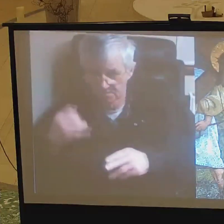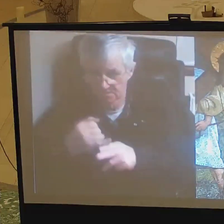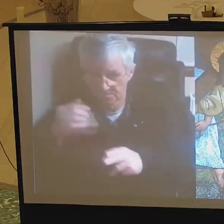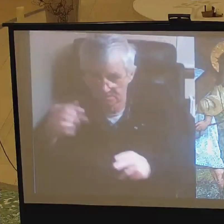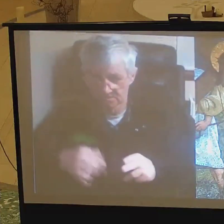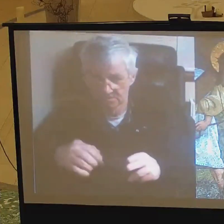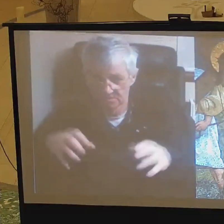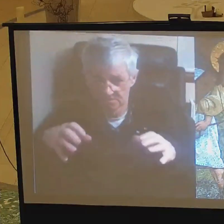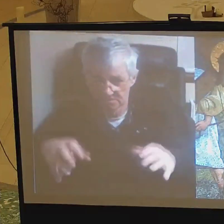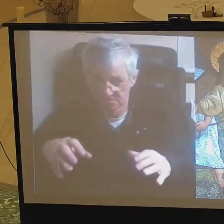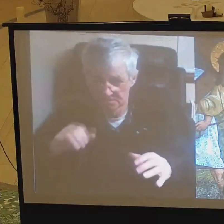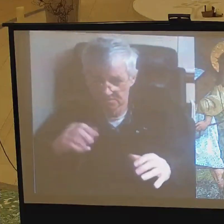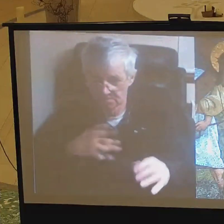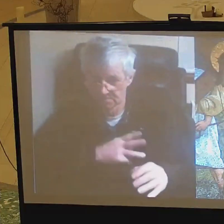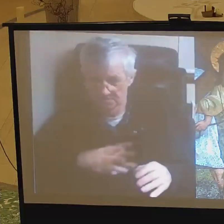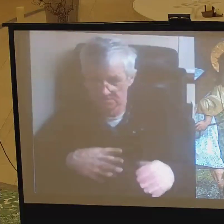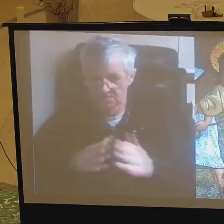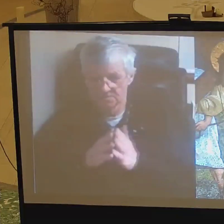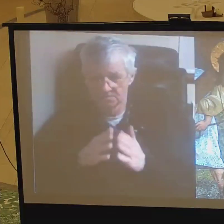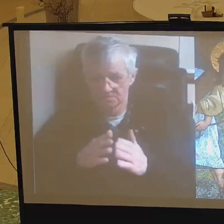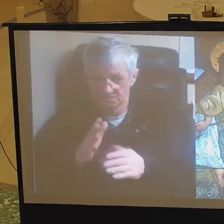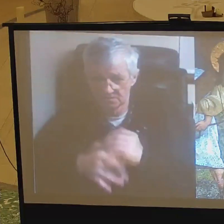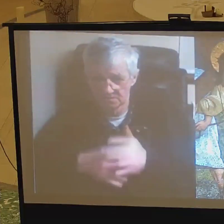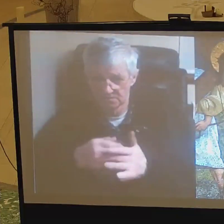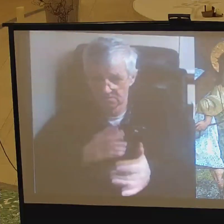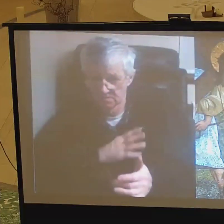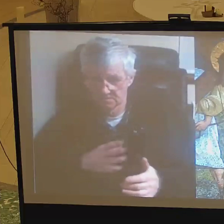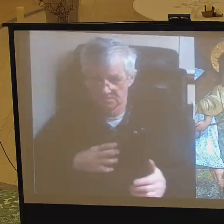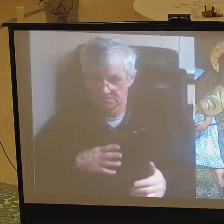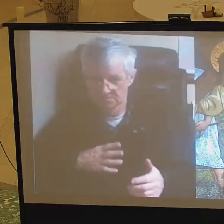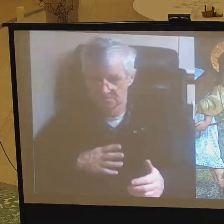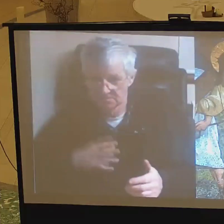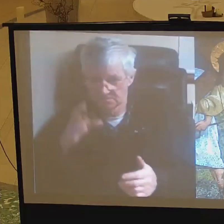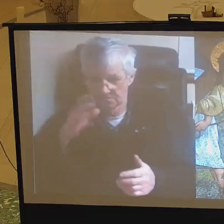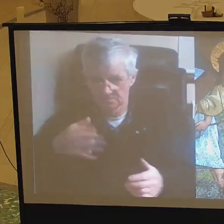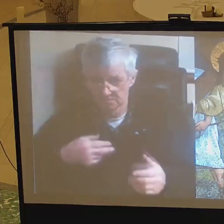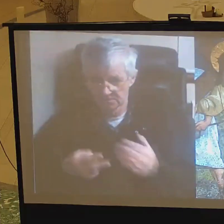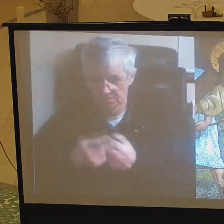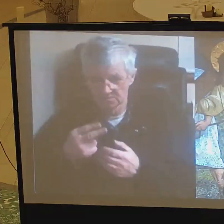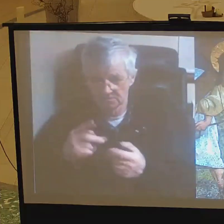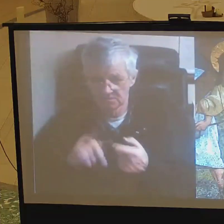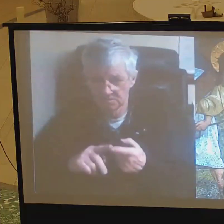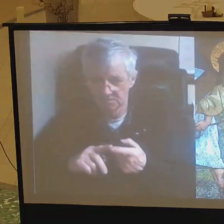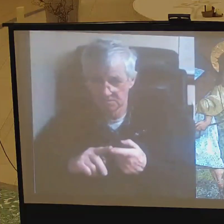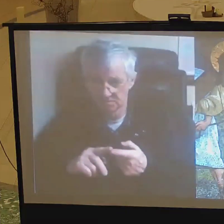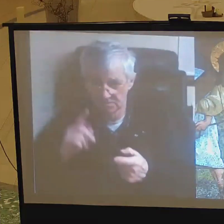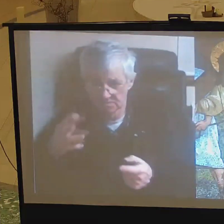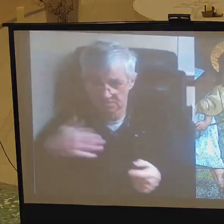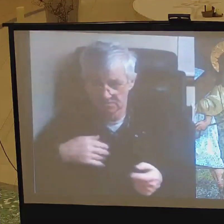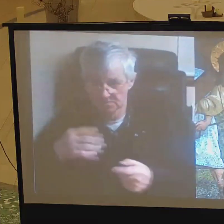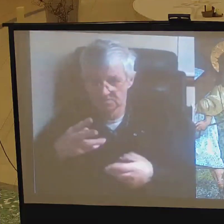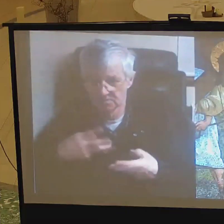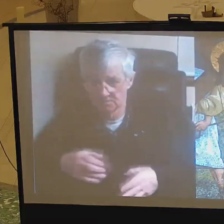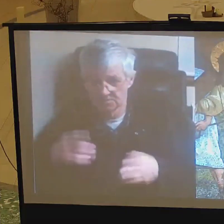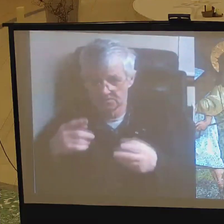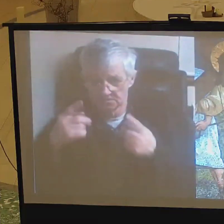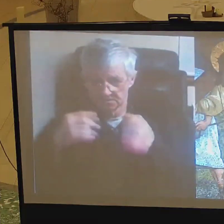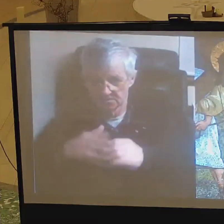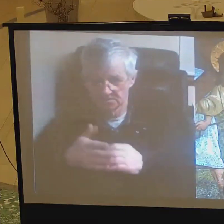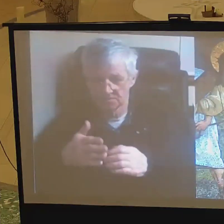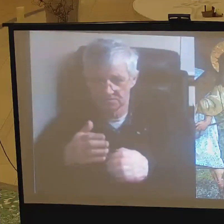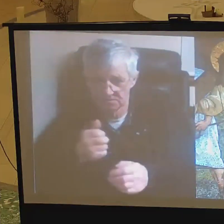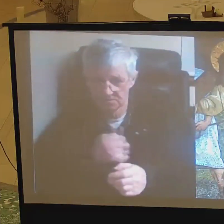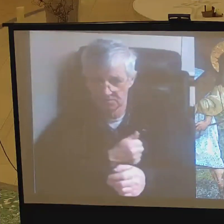Not everybody in the crowd was against Jesus. He looked up